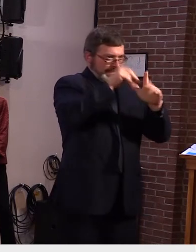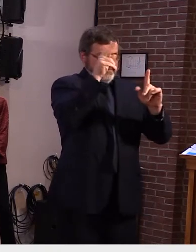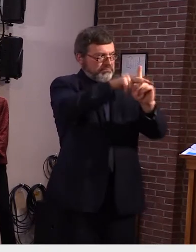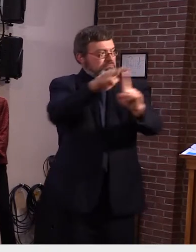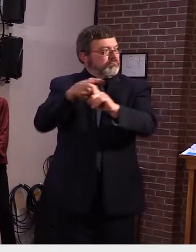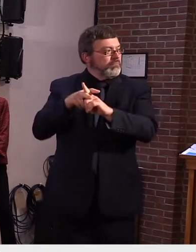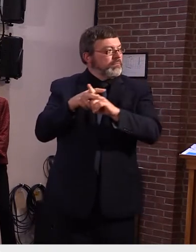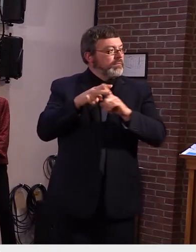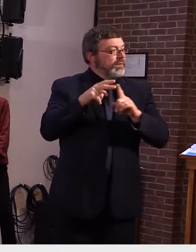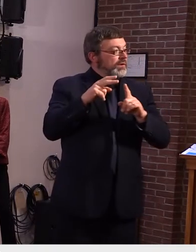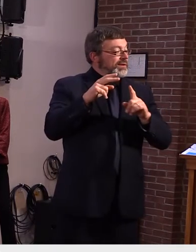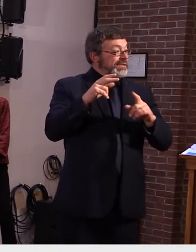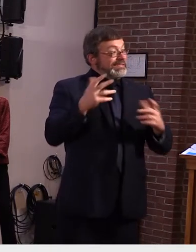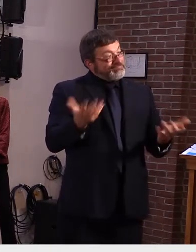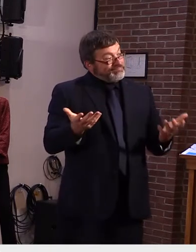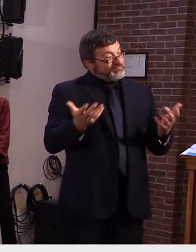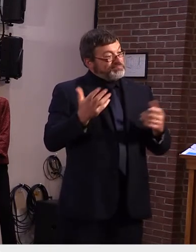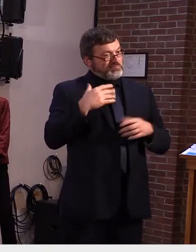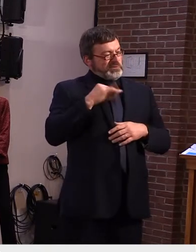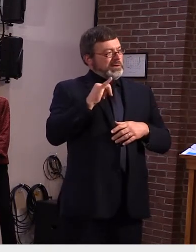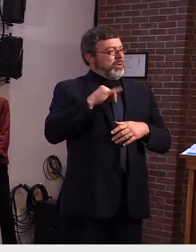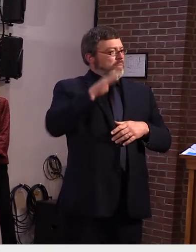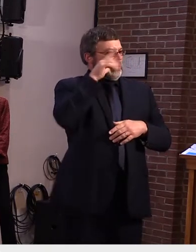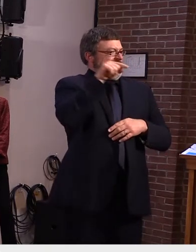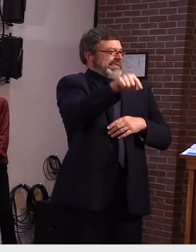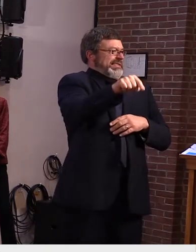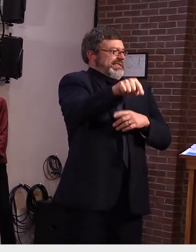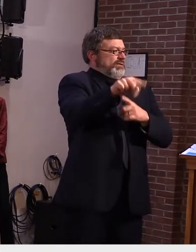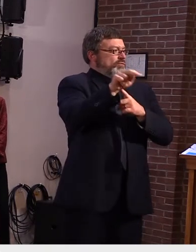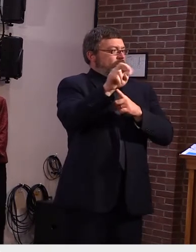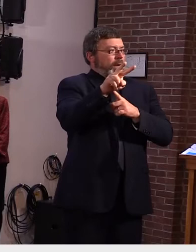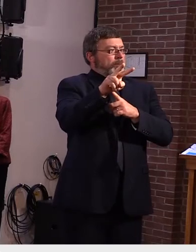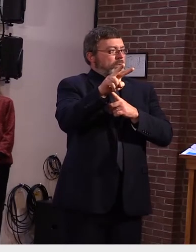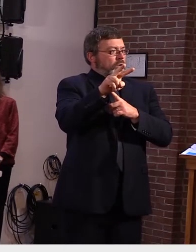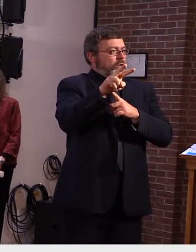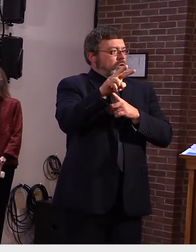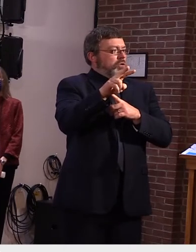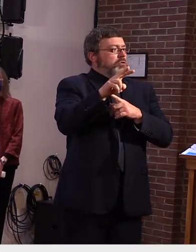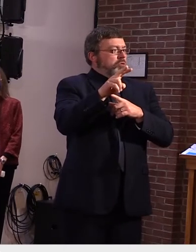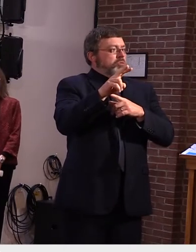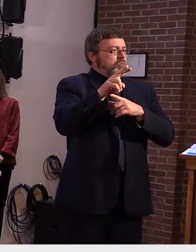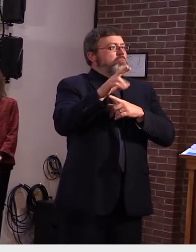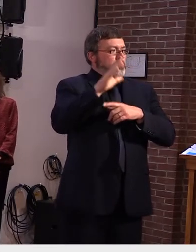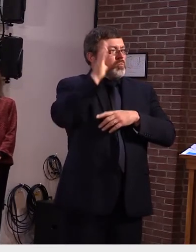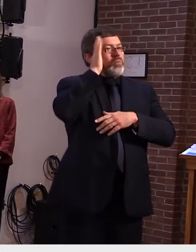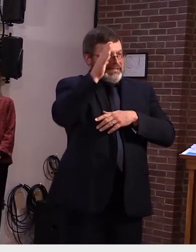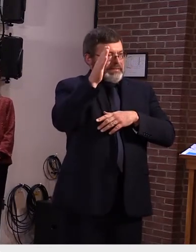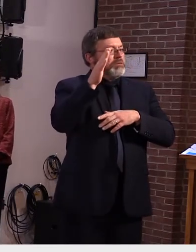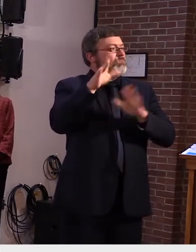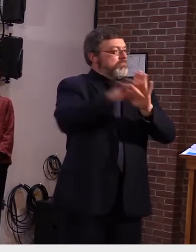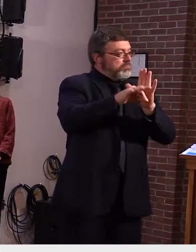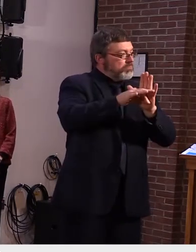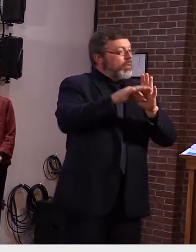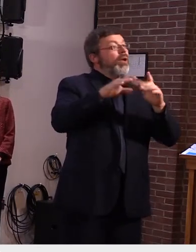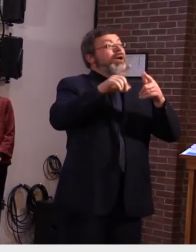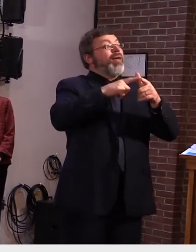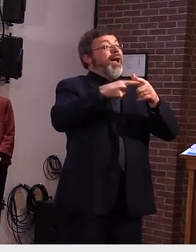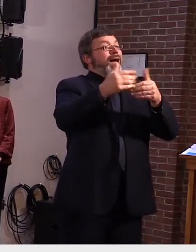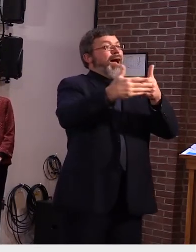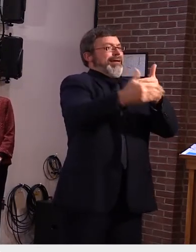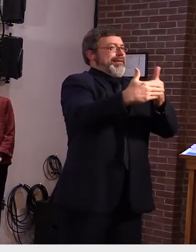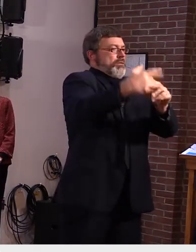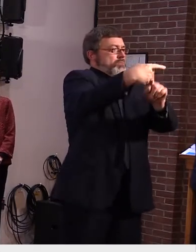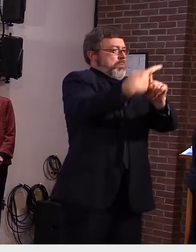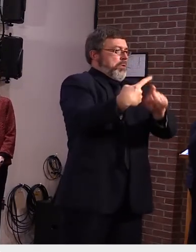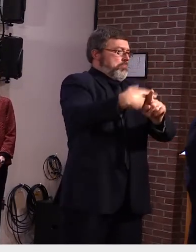days to convene our first meeting we've started some conversations and planning work internally both on the the inventory work that